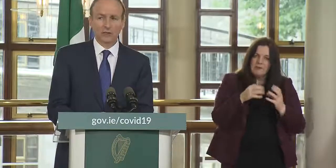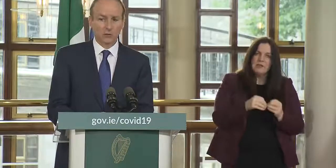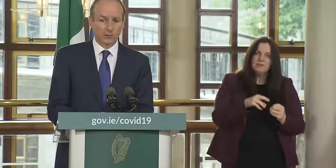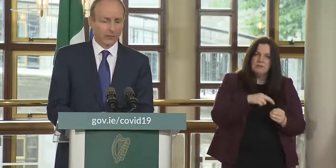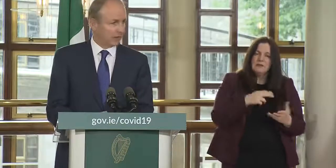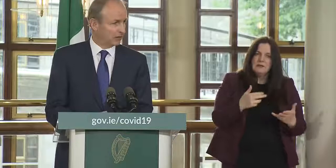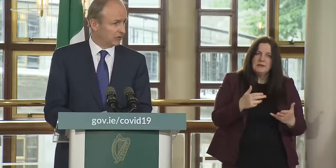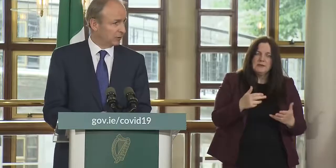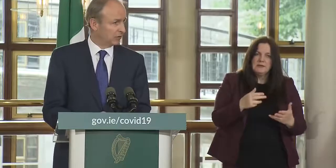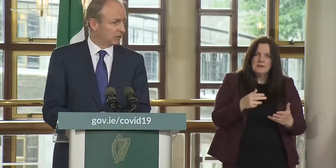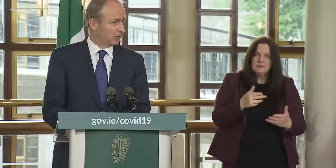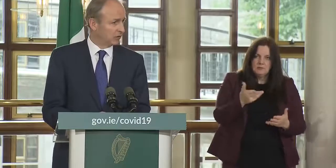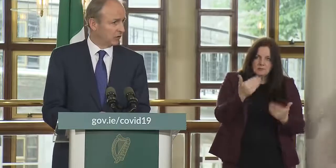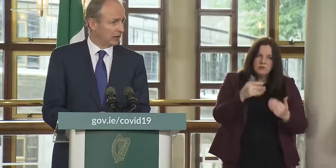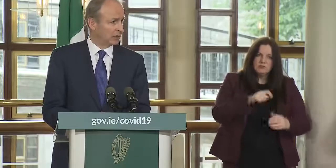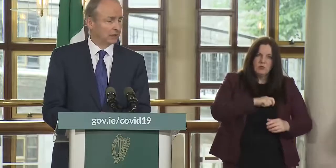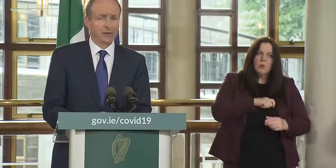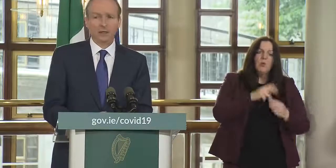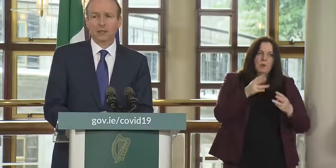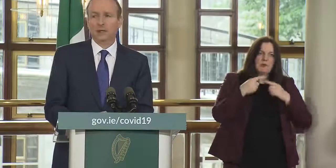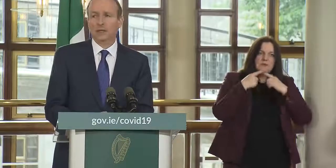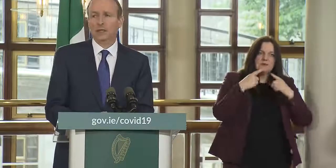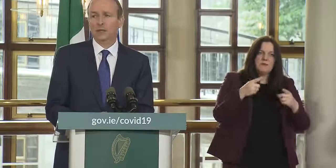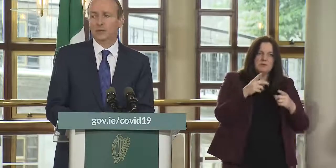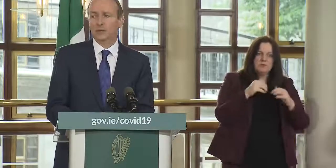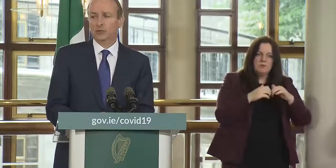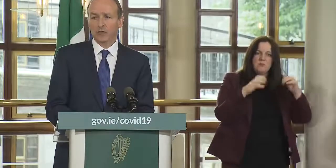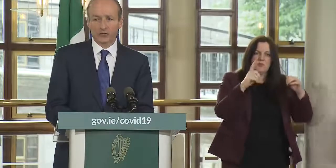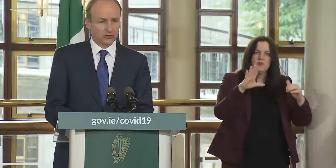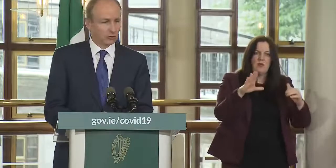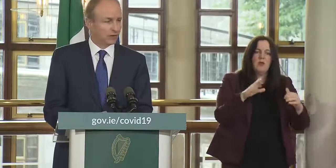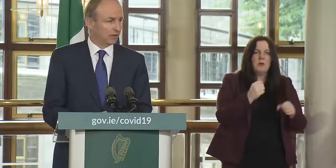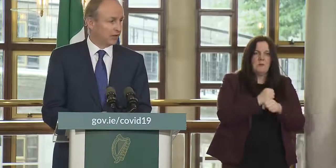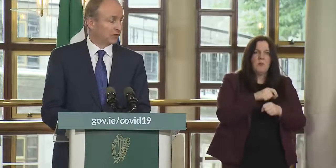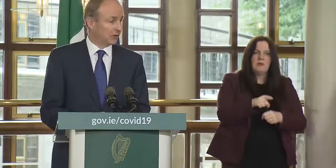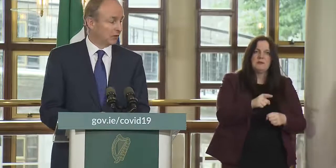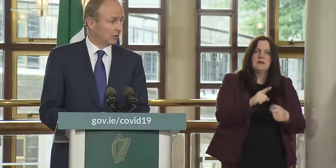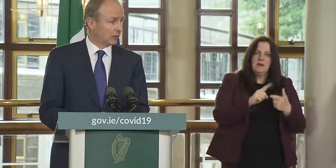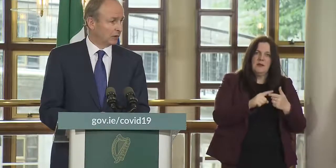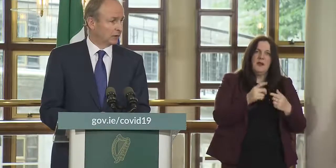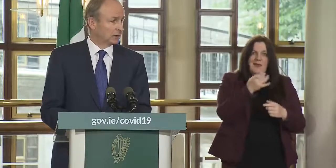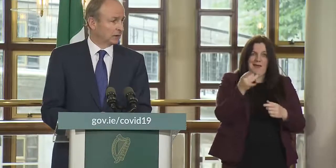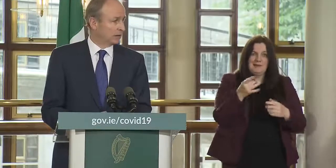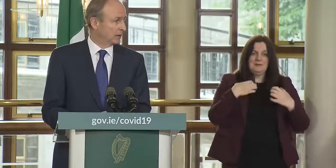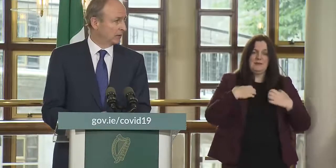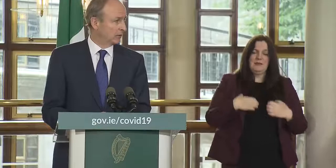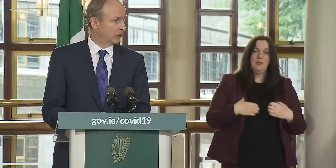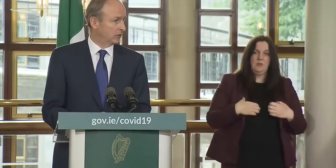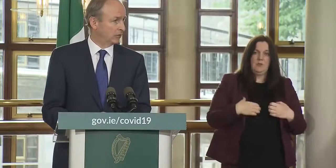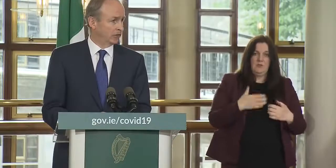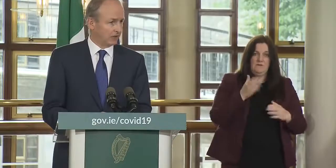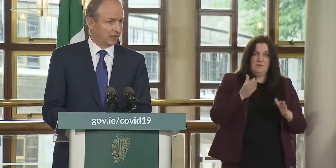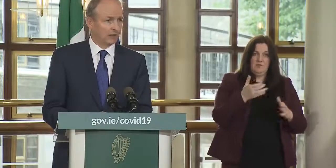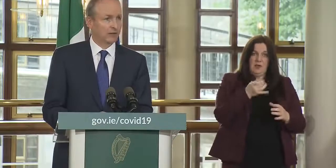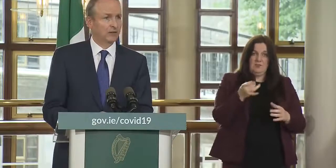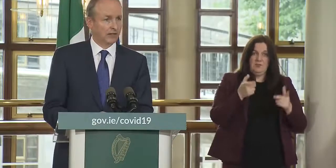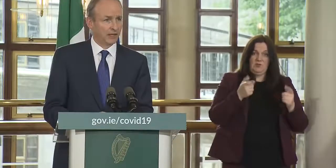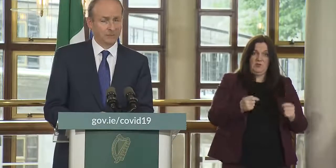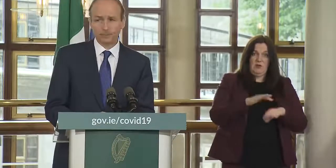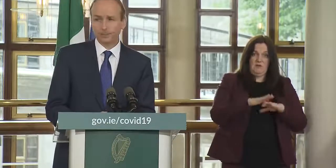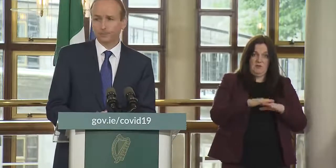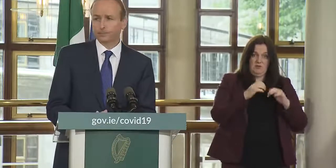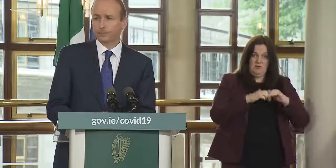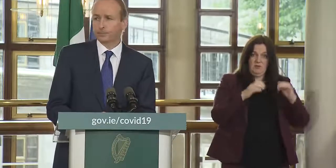and he will be making a statement to the dial um in relation to it and he's asked to kyan korela to facilitate